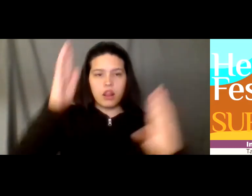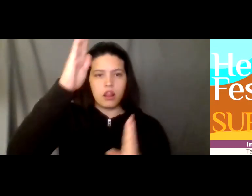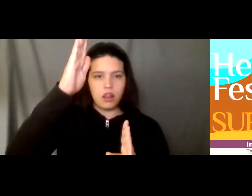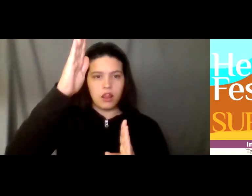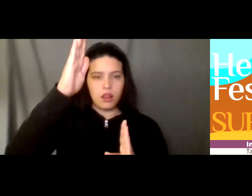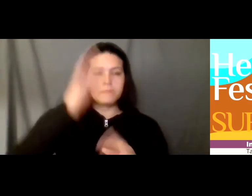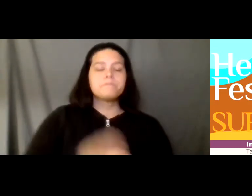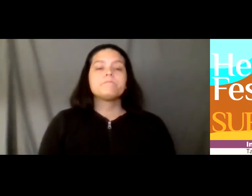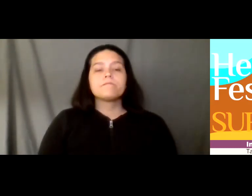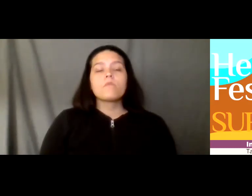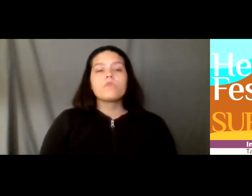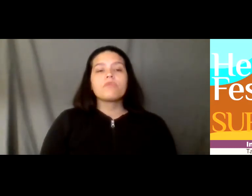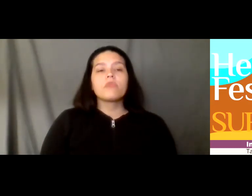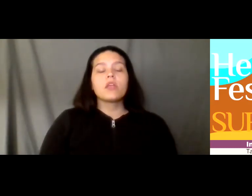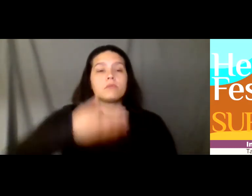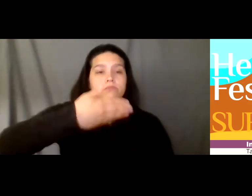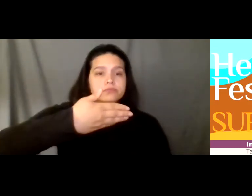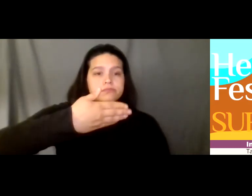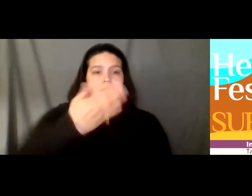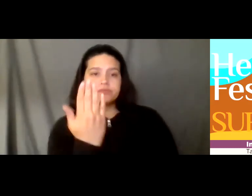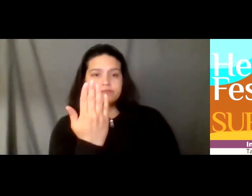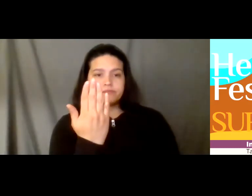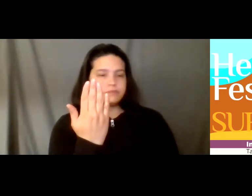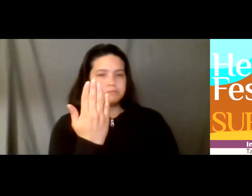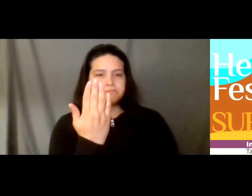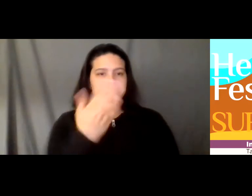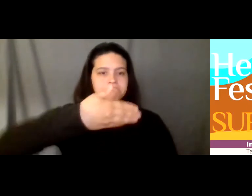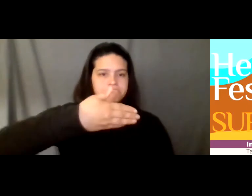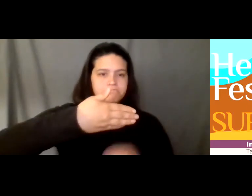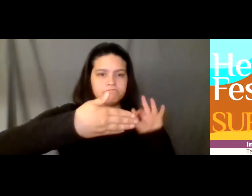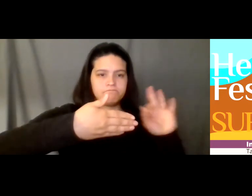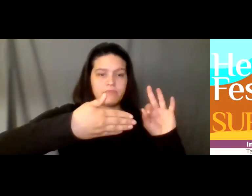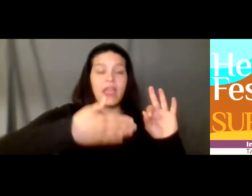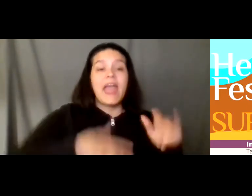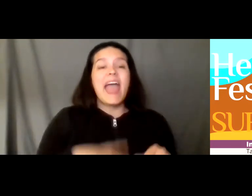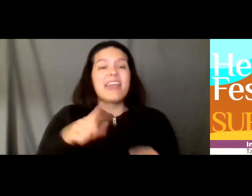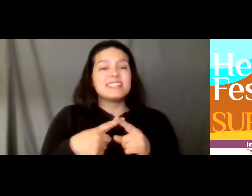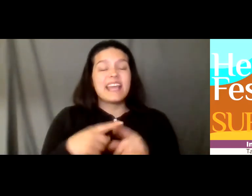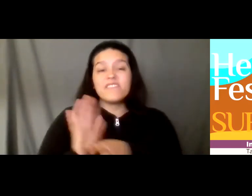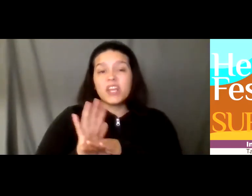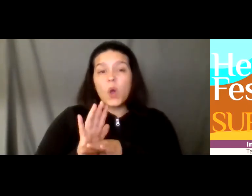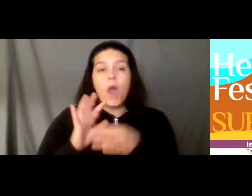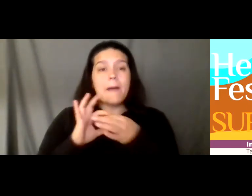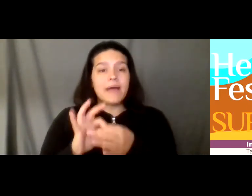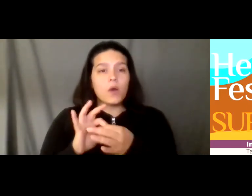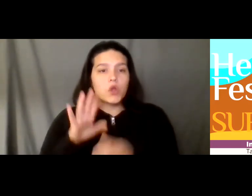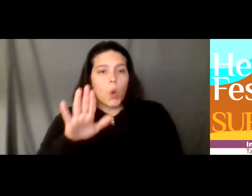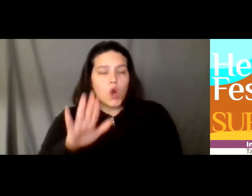video of your survivance which is the theme and survivance if you haven't looked it up it's about resilience